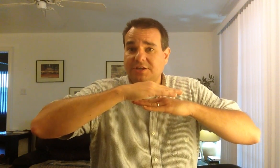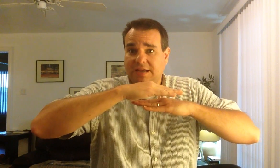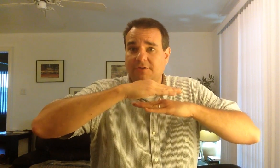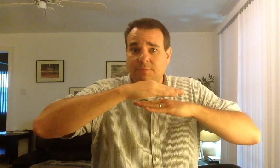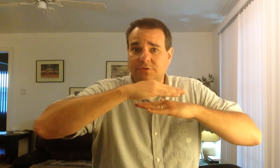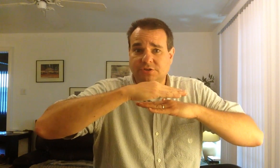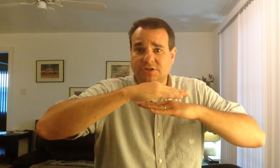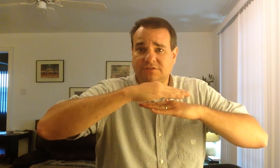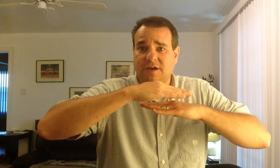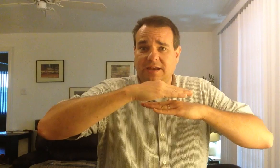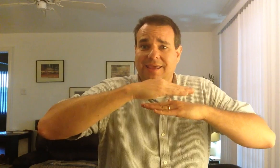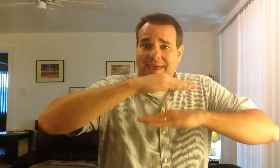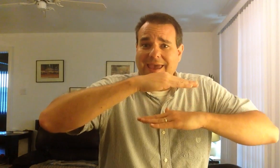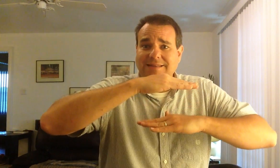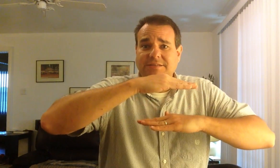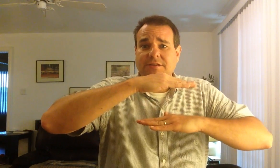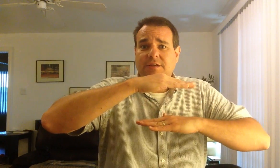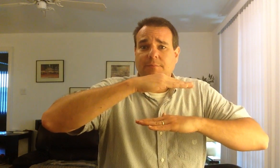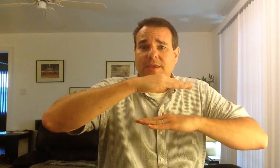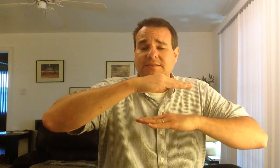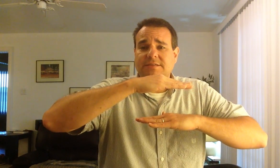actually hear the music just fine. 8-bit